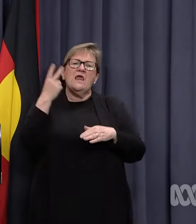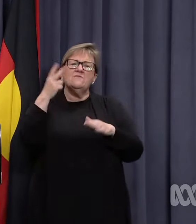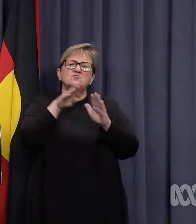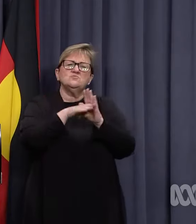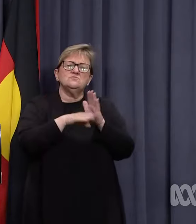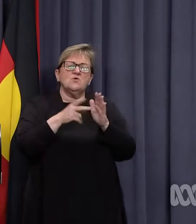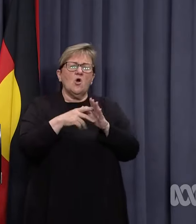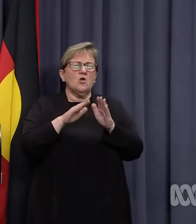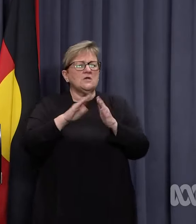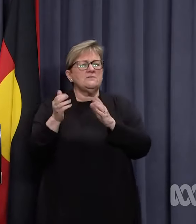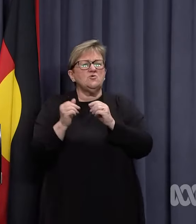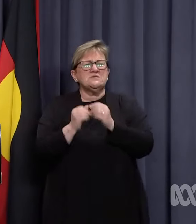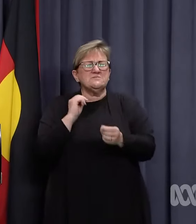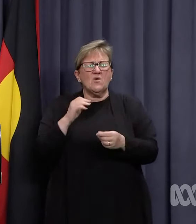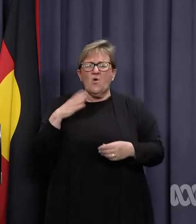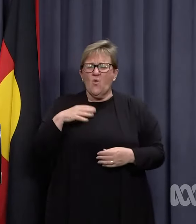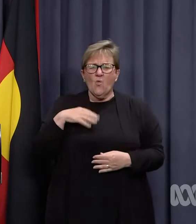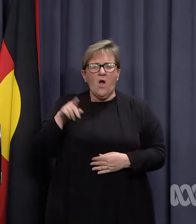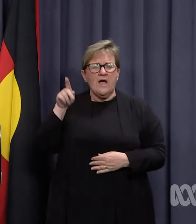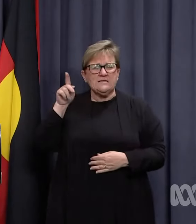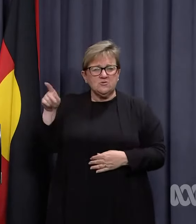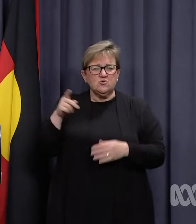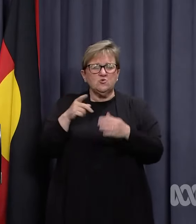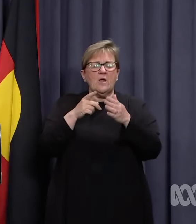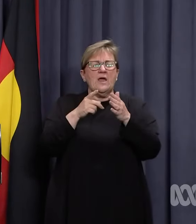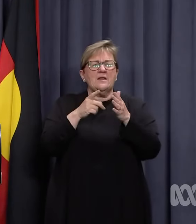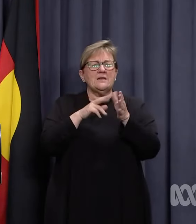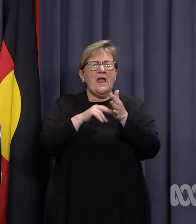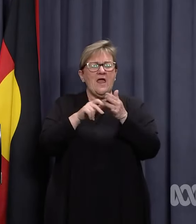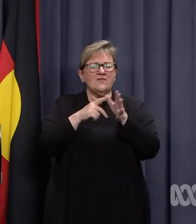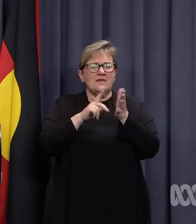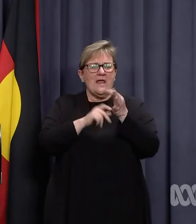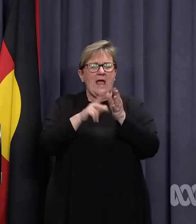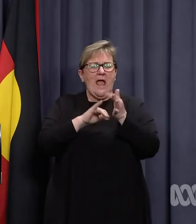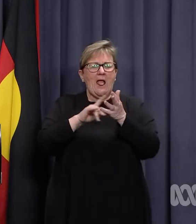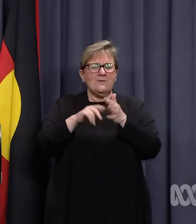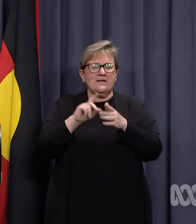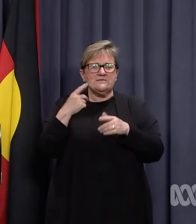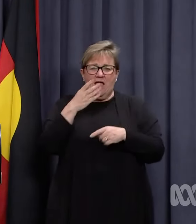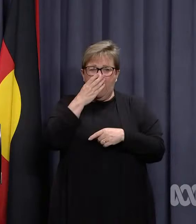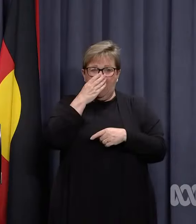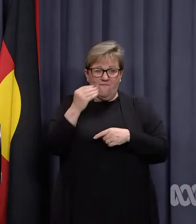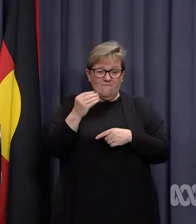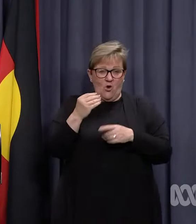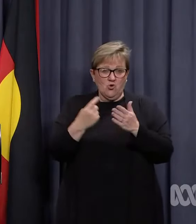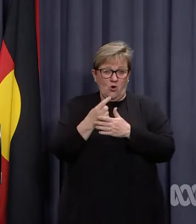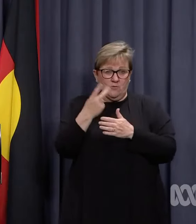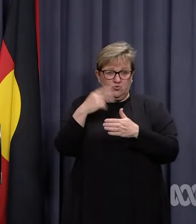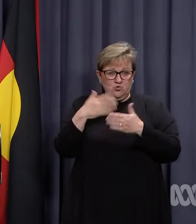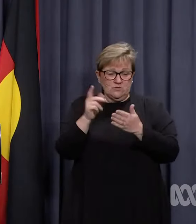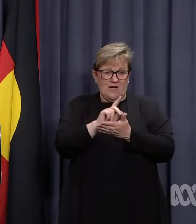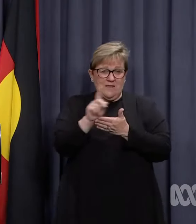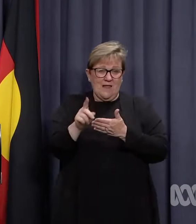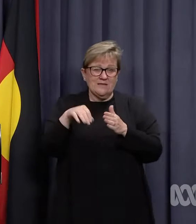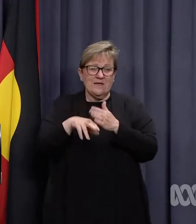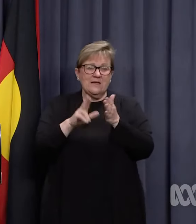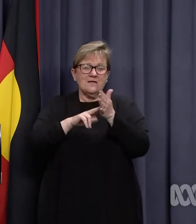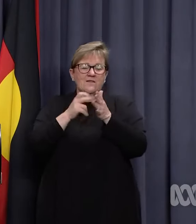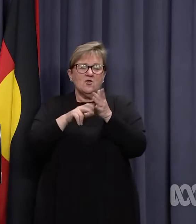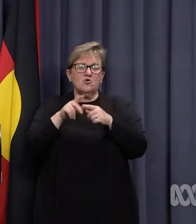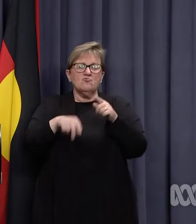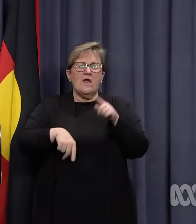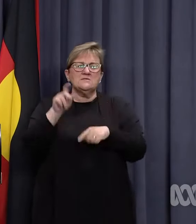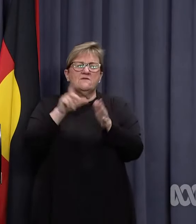on community sport, why did you and Anthony Albanese attend a photo op two days after those restrictions started at the Miranda Football